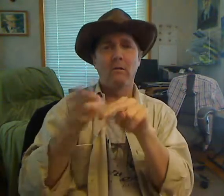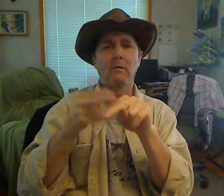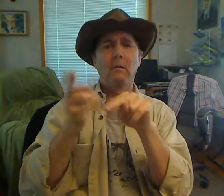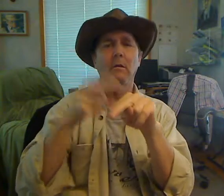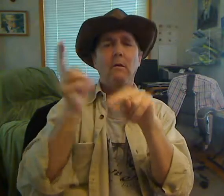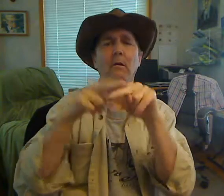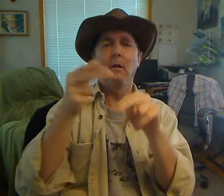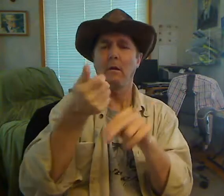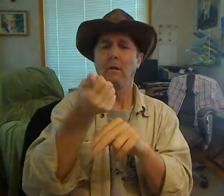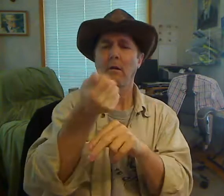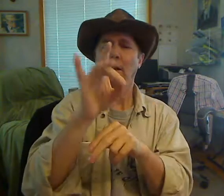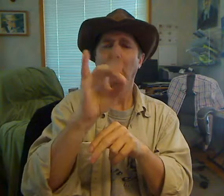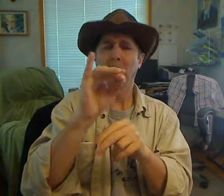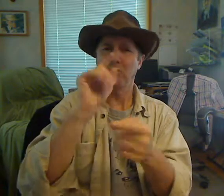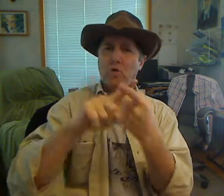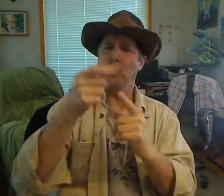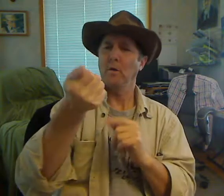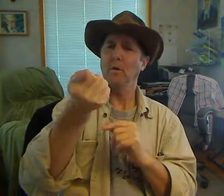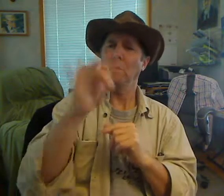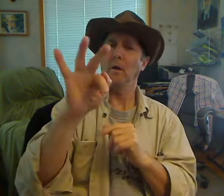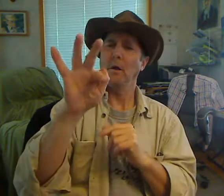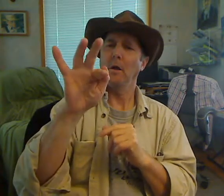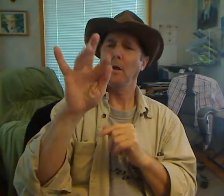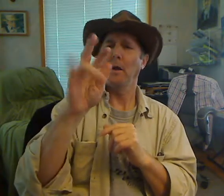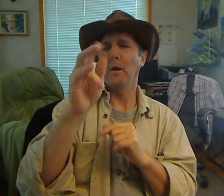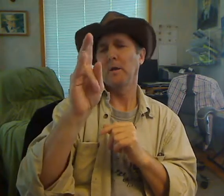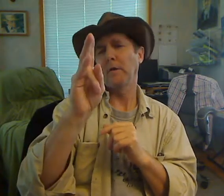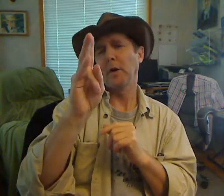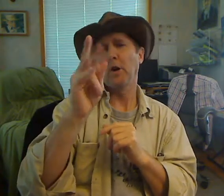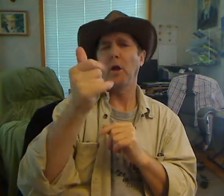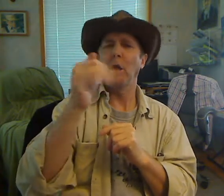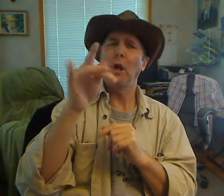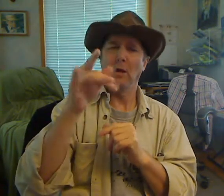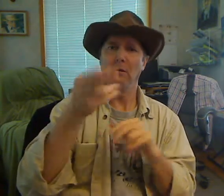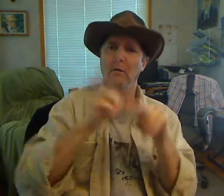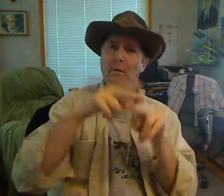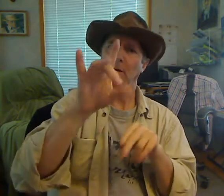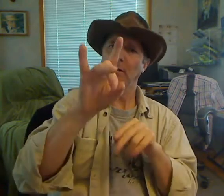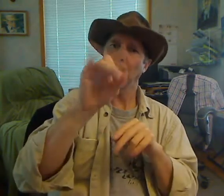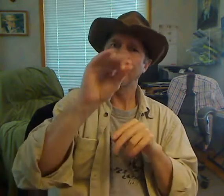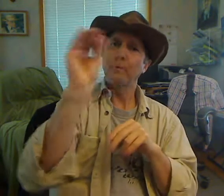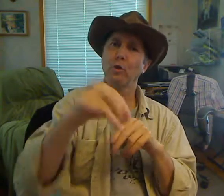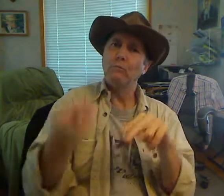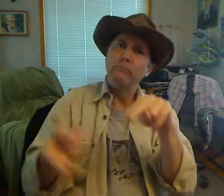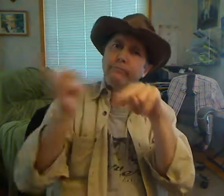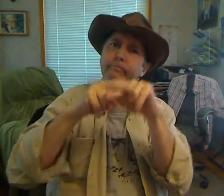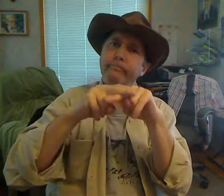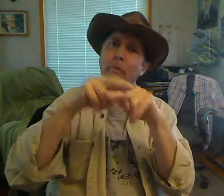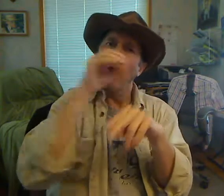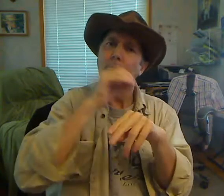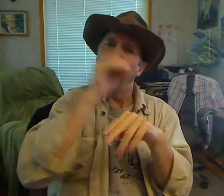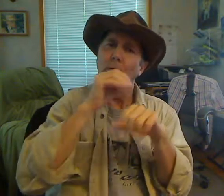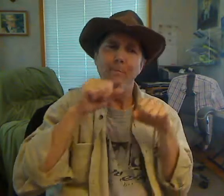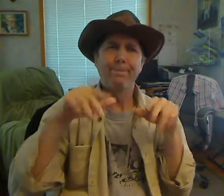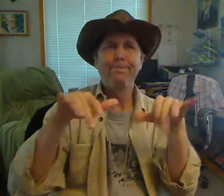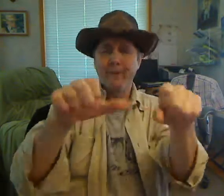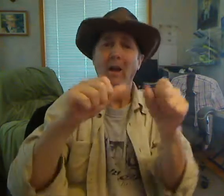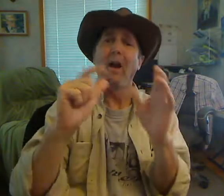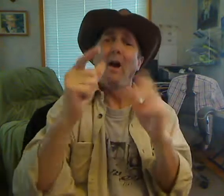He is now a law professor at McGill University, and he joins us on the line from Copenhagen. Mr. Akhavan, genocide charges are